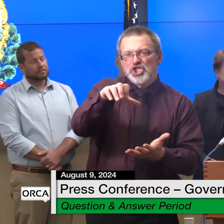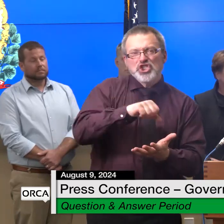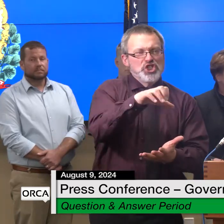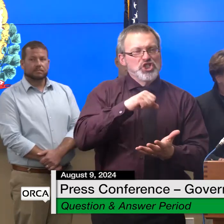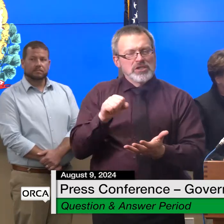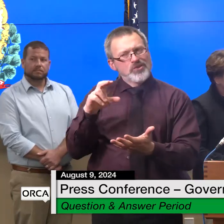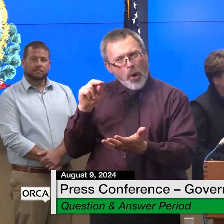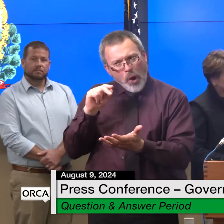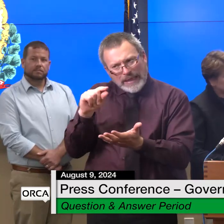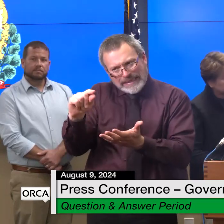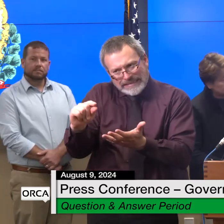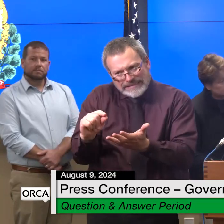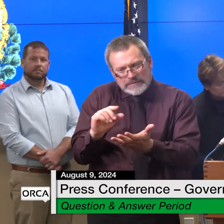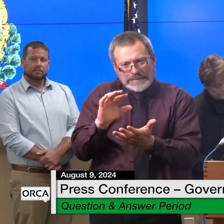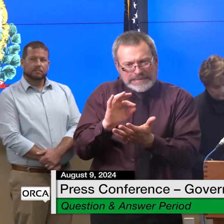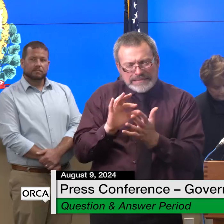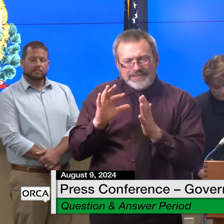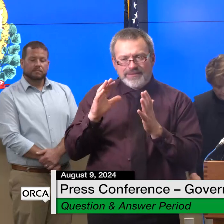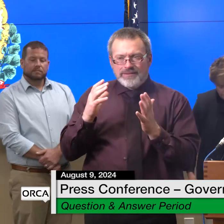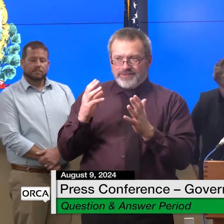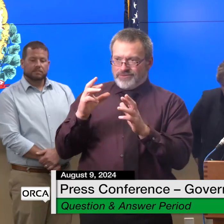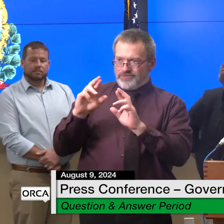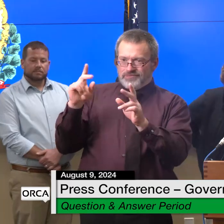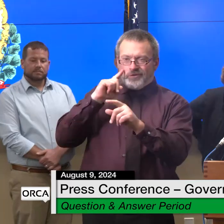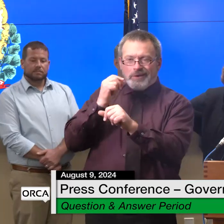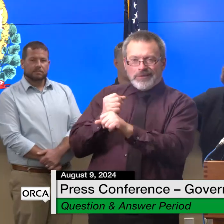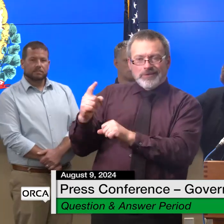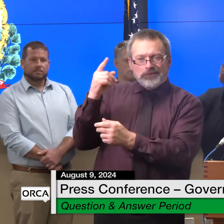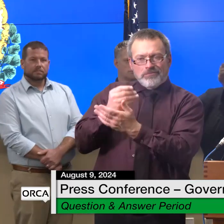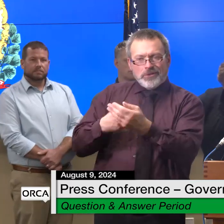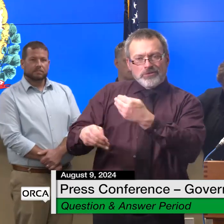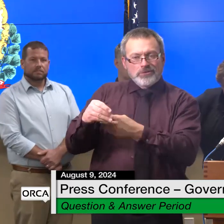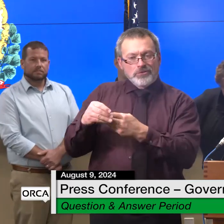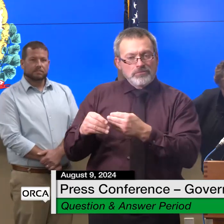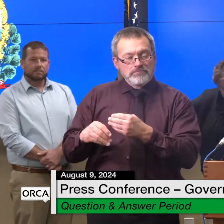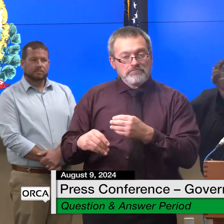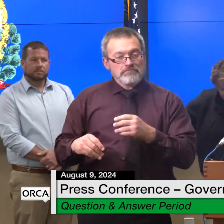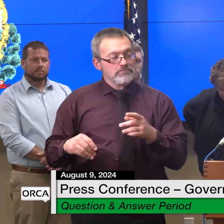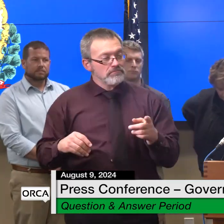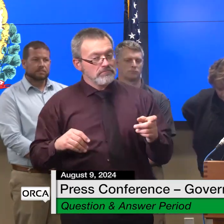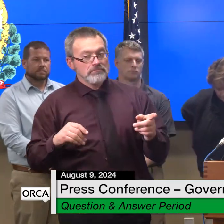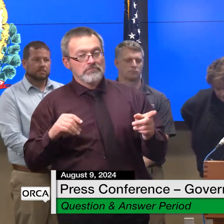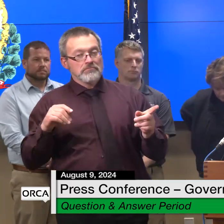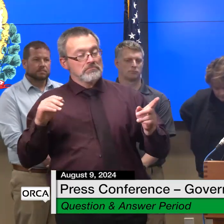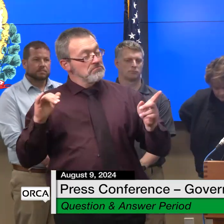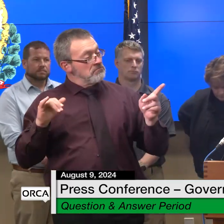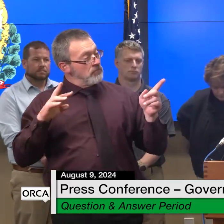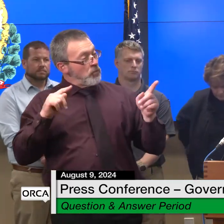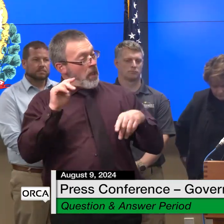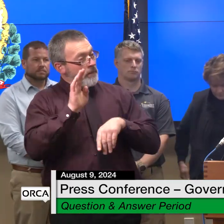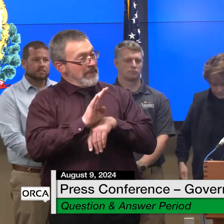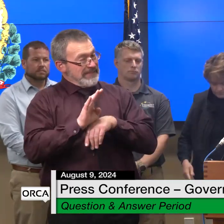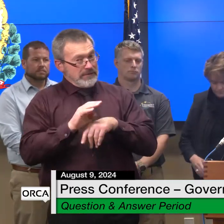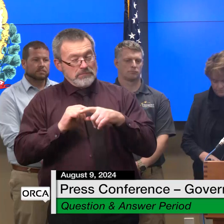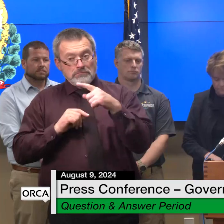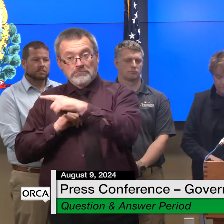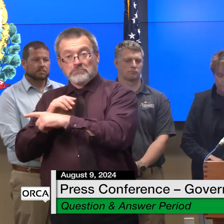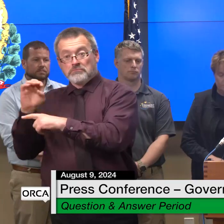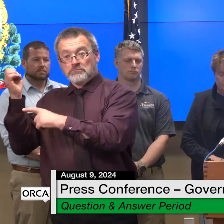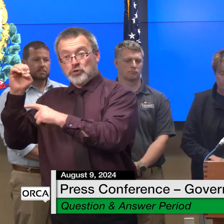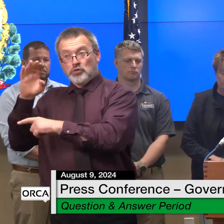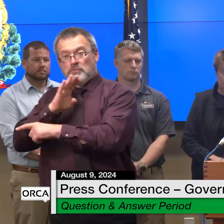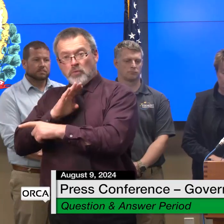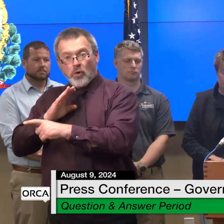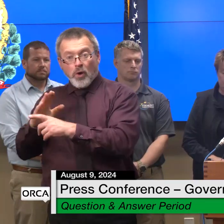would not be unprecedented to bring the eboard back um and reset the the revenue projections